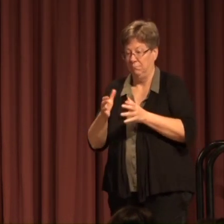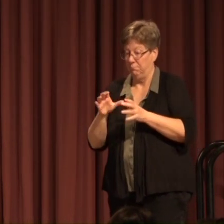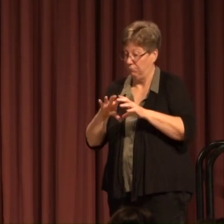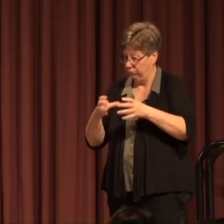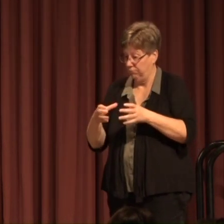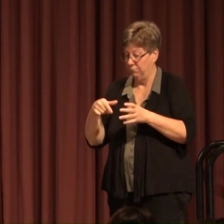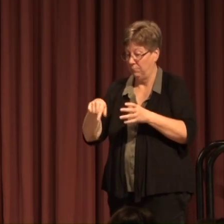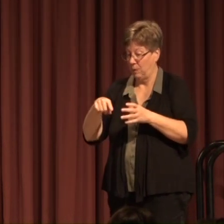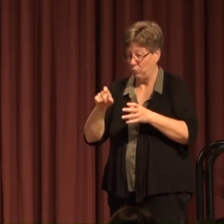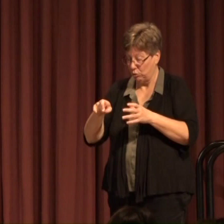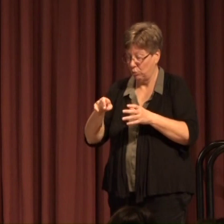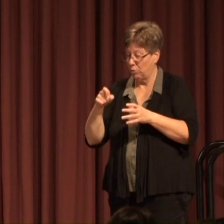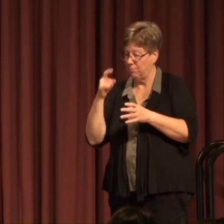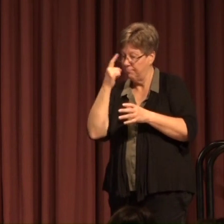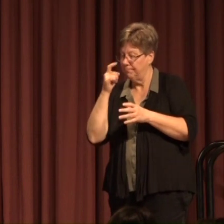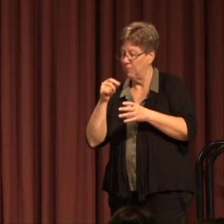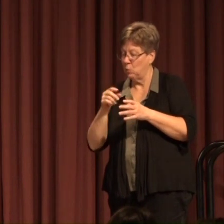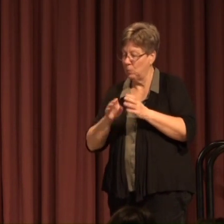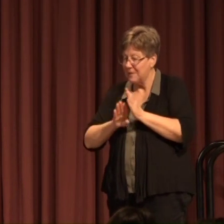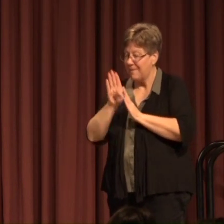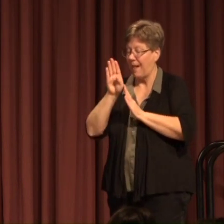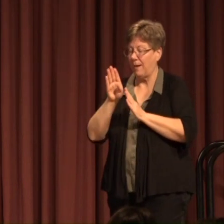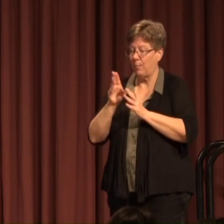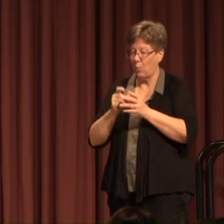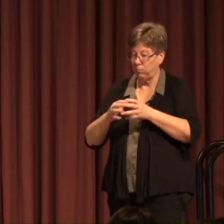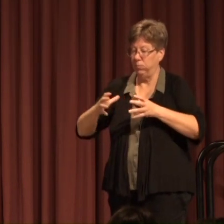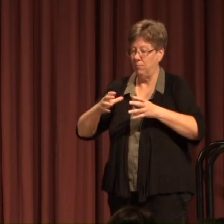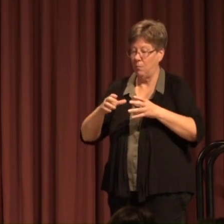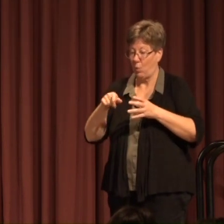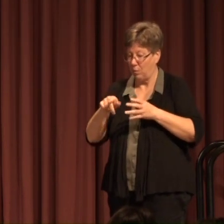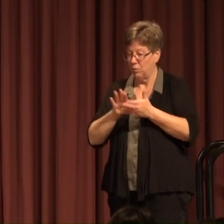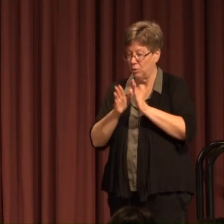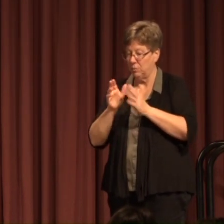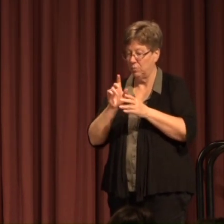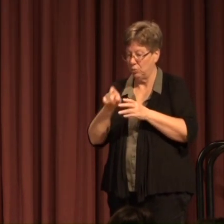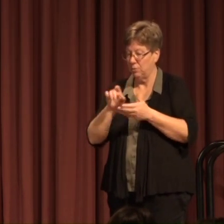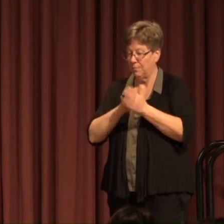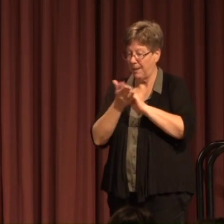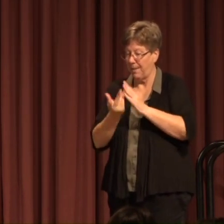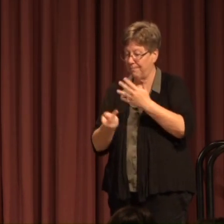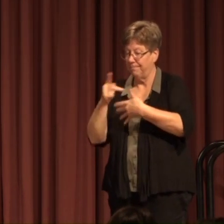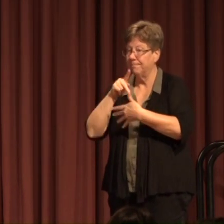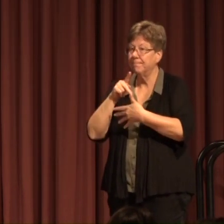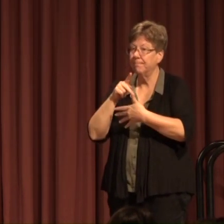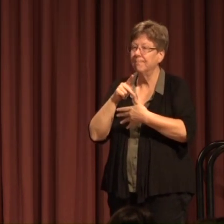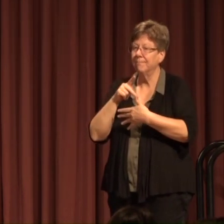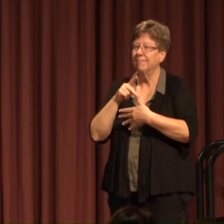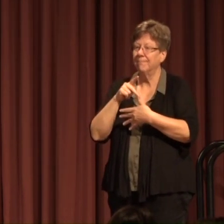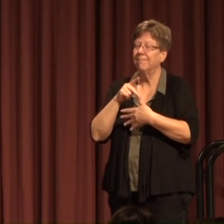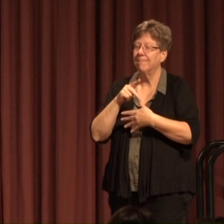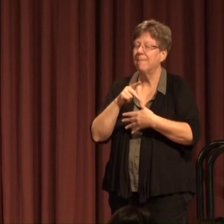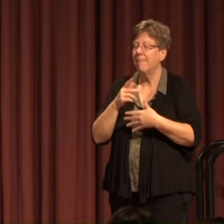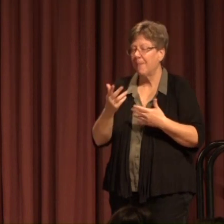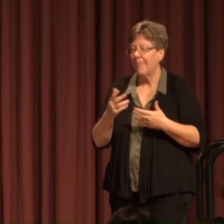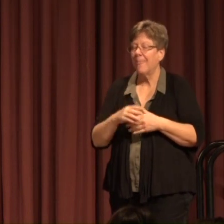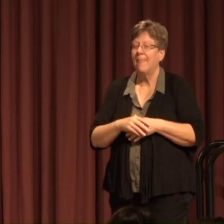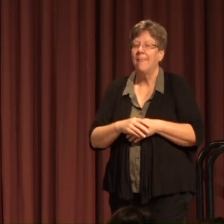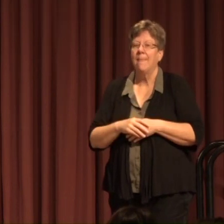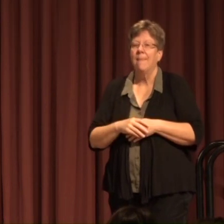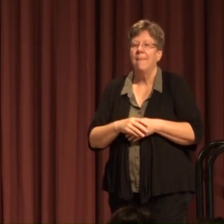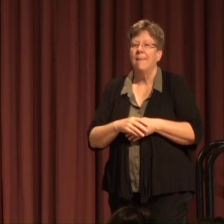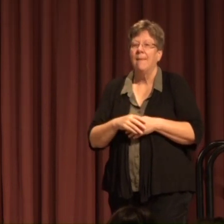Or prioritization? Those are the categories that the committee is thinking about